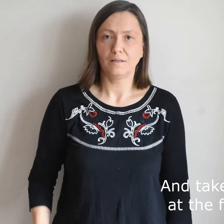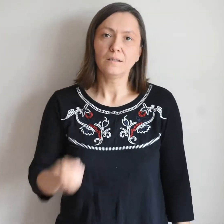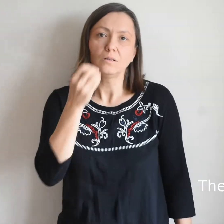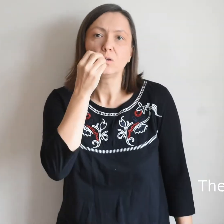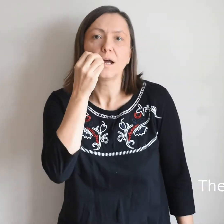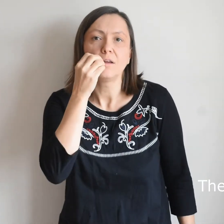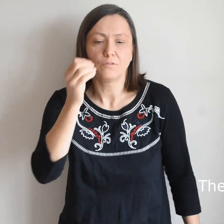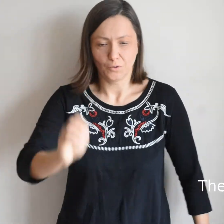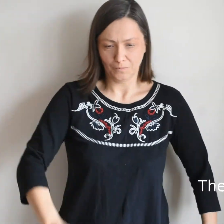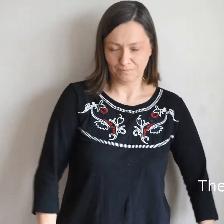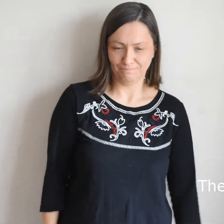try a few.